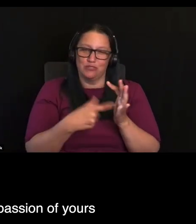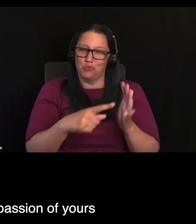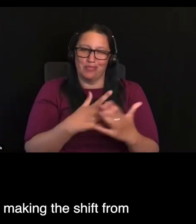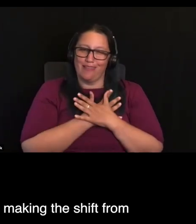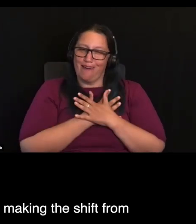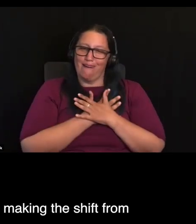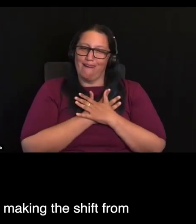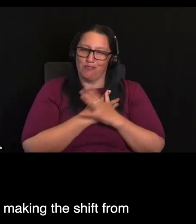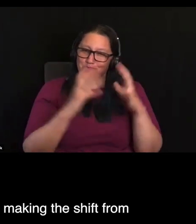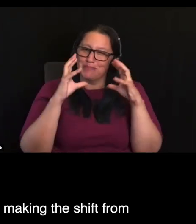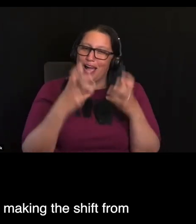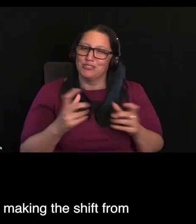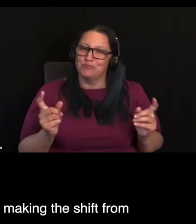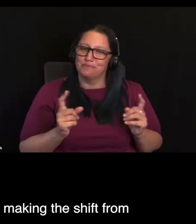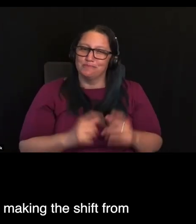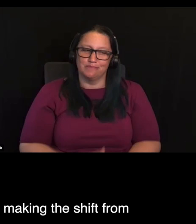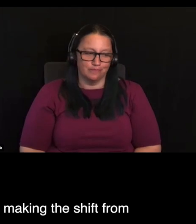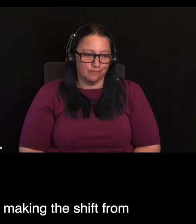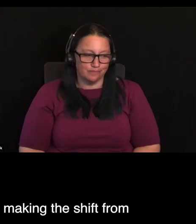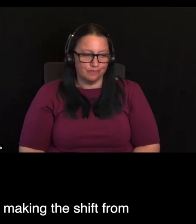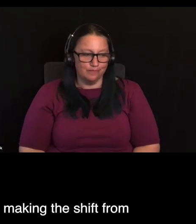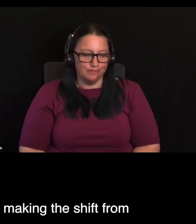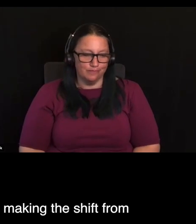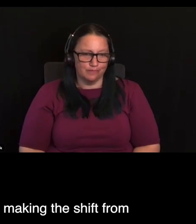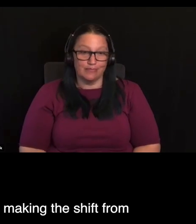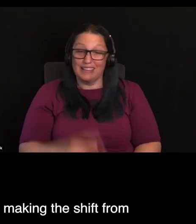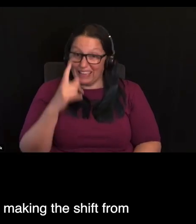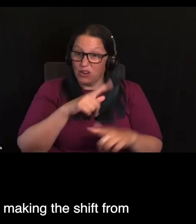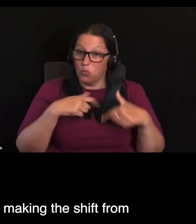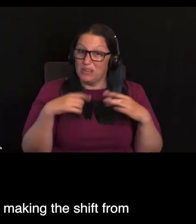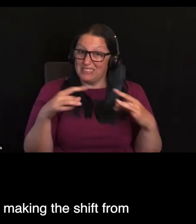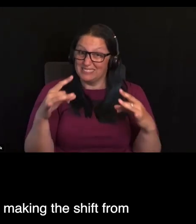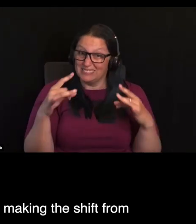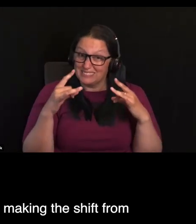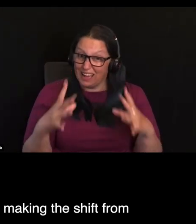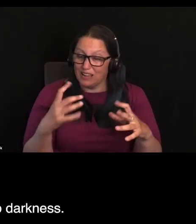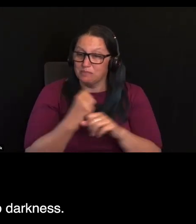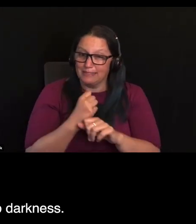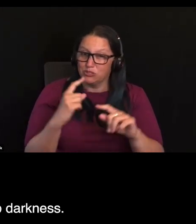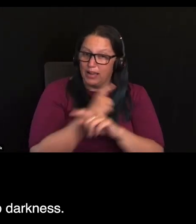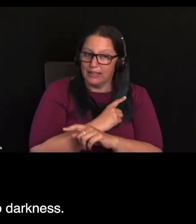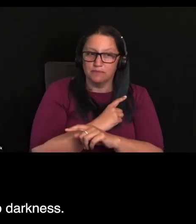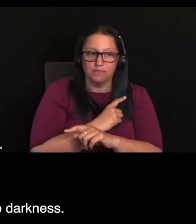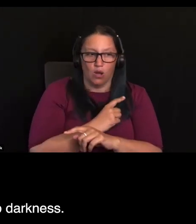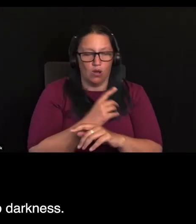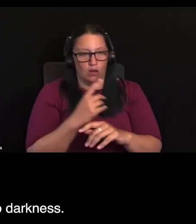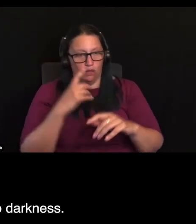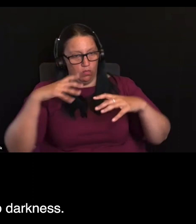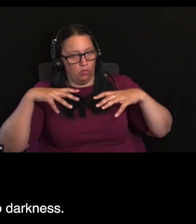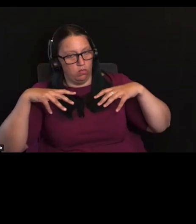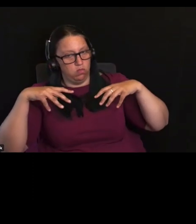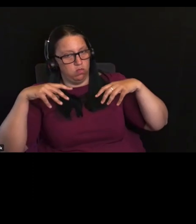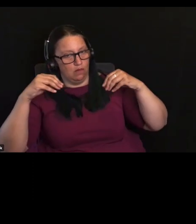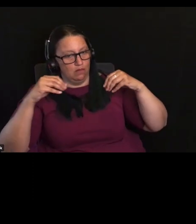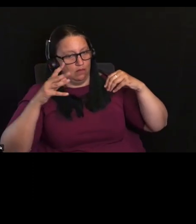has been around whether we can start making the shift from, we appear to be going into darkness.